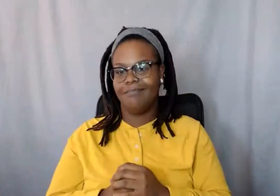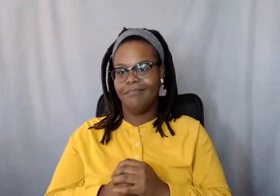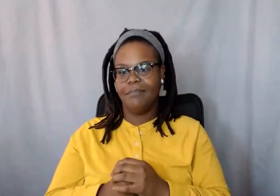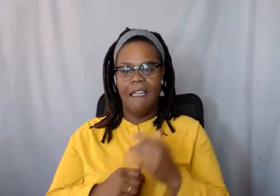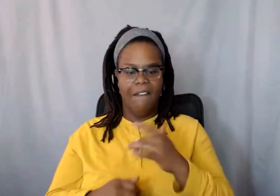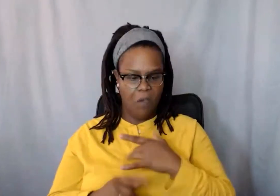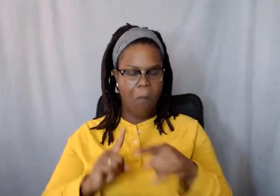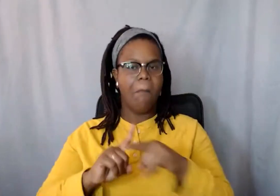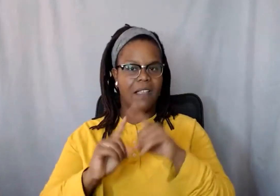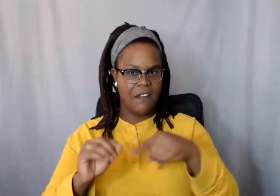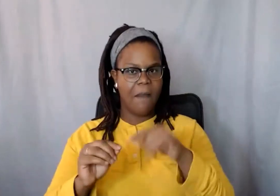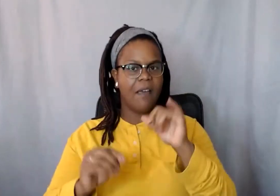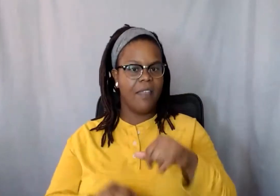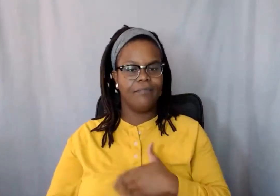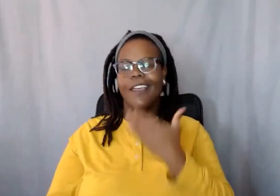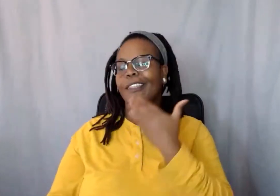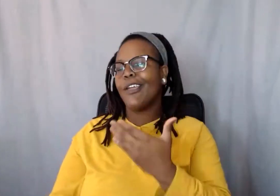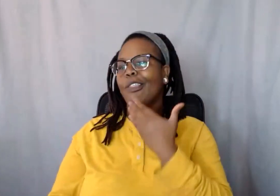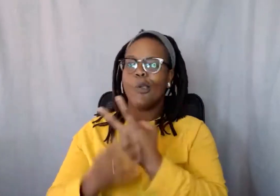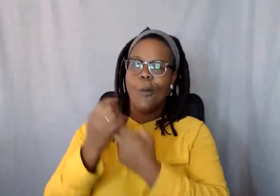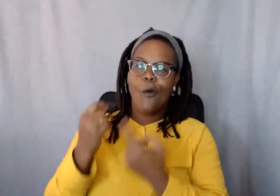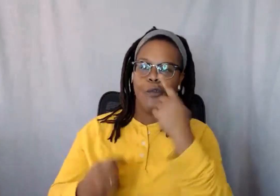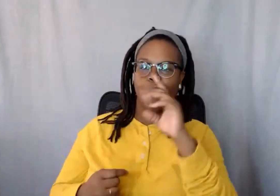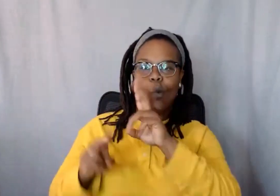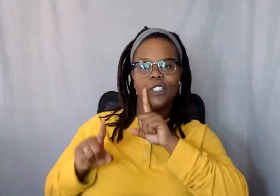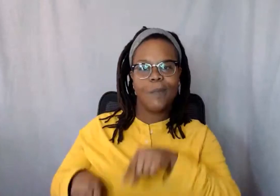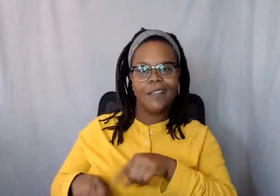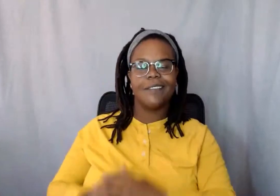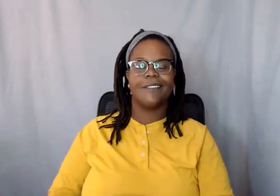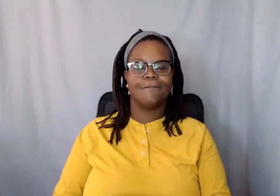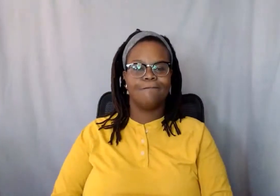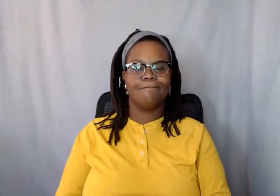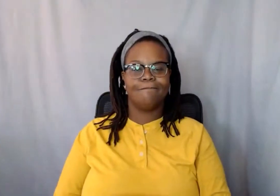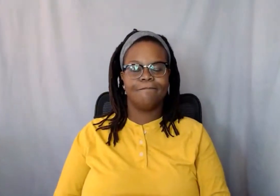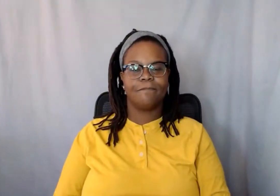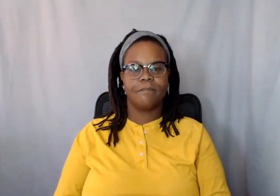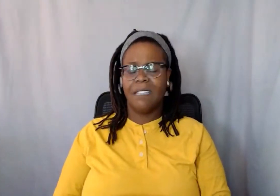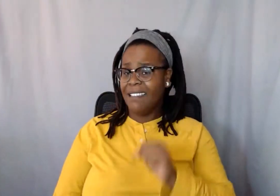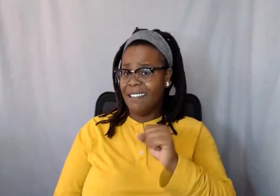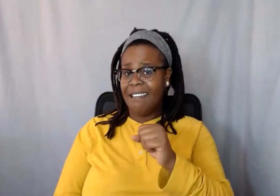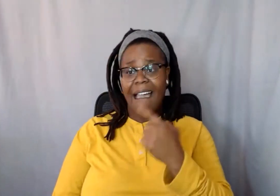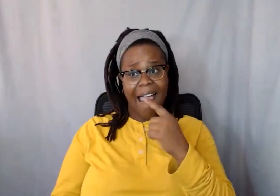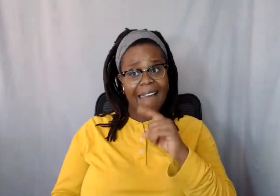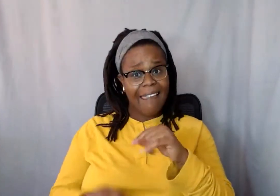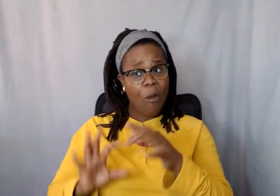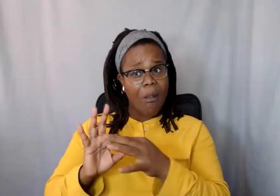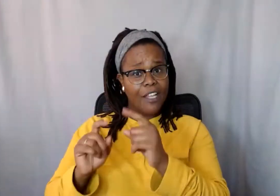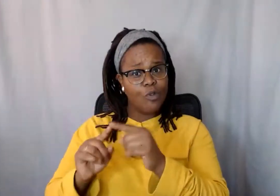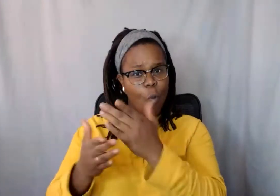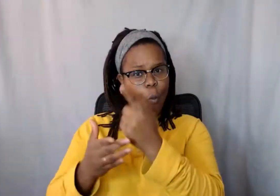Thank you. Thank you both for your responses. And yeah, I can relate to one part you were saying, Emmanuel, when you make